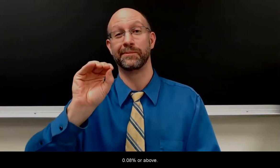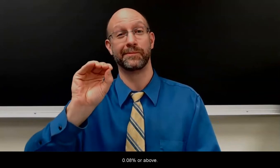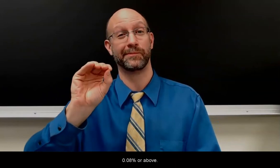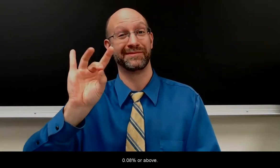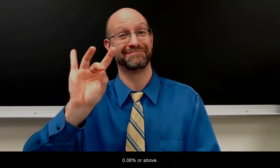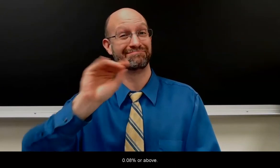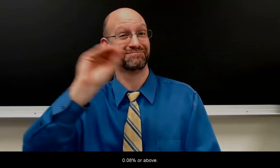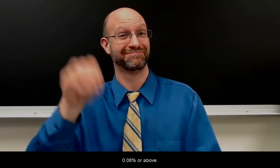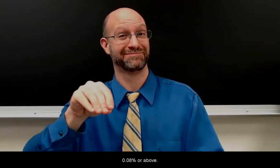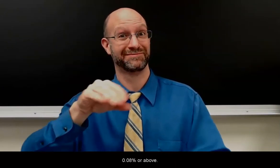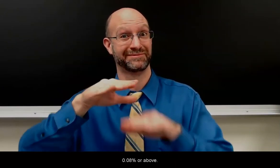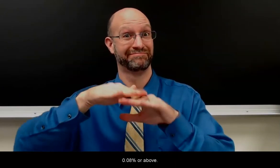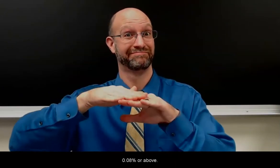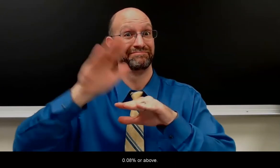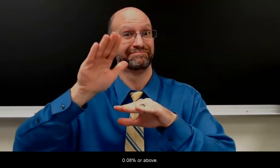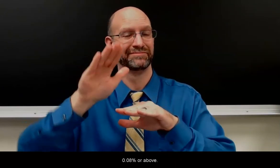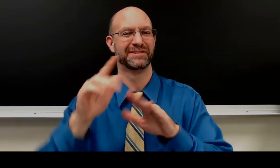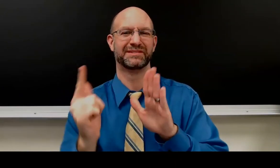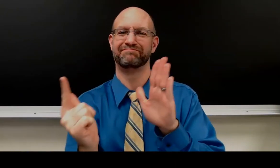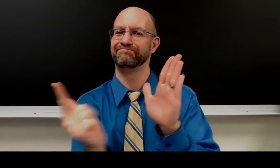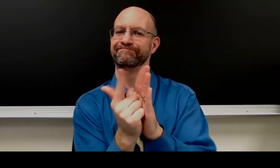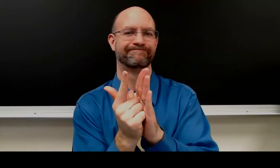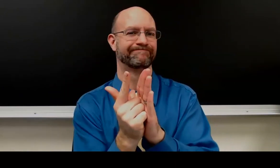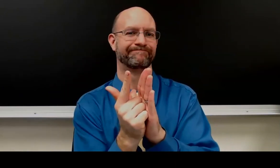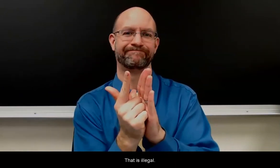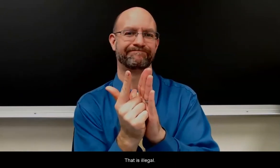.08% or above, that's illegal.